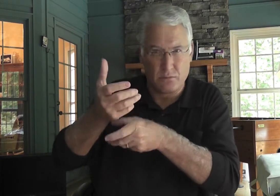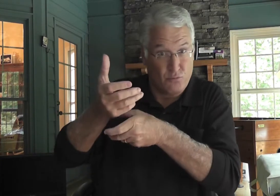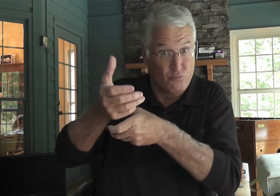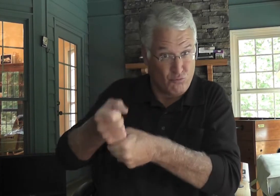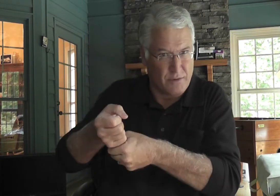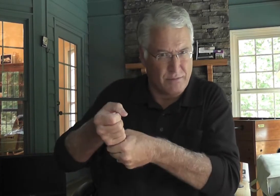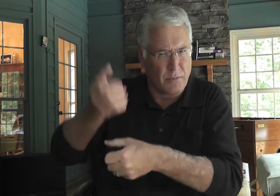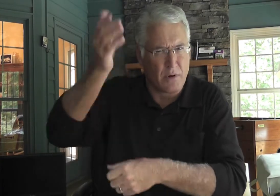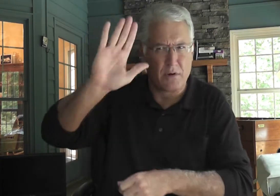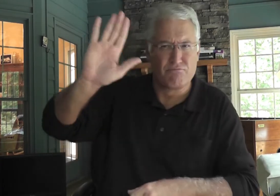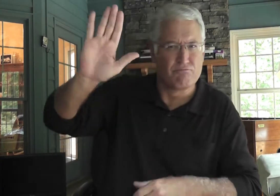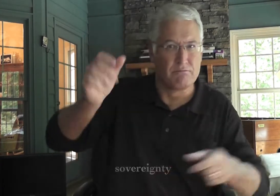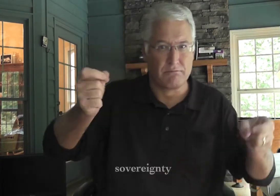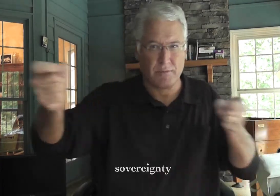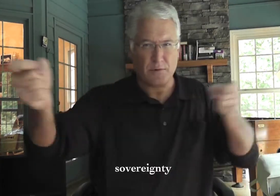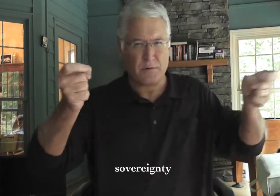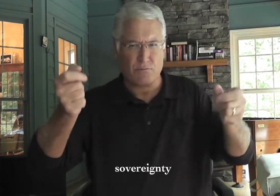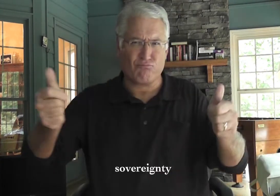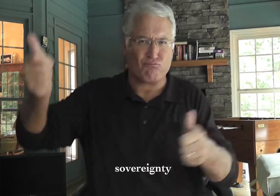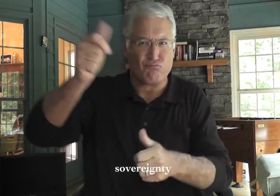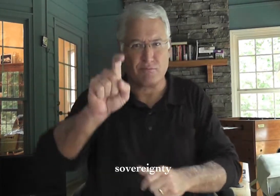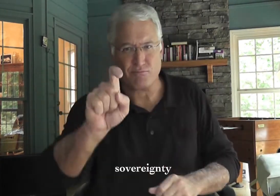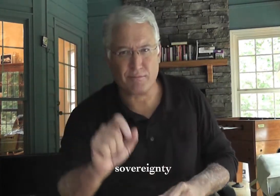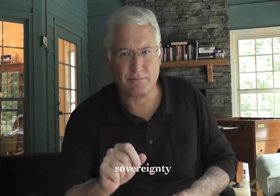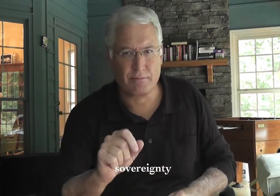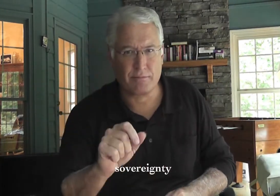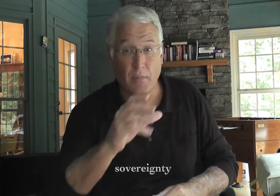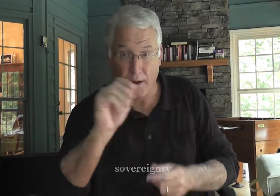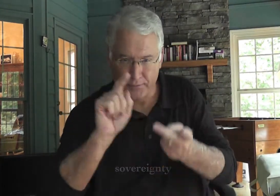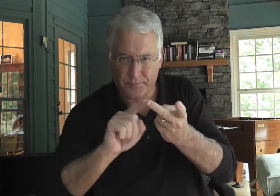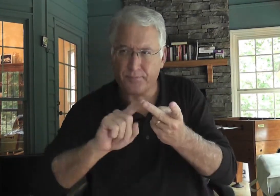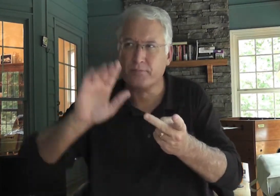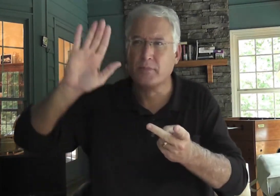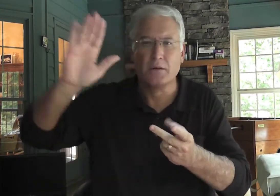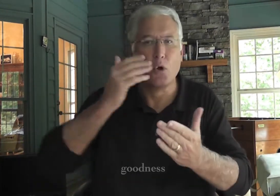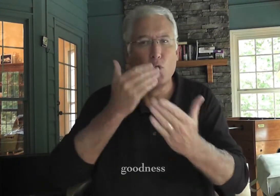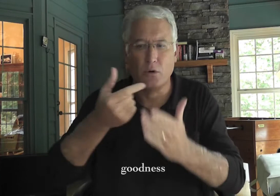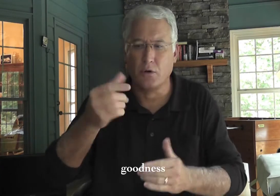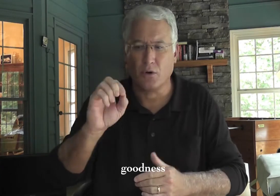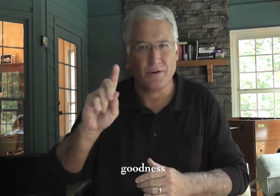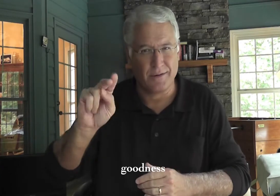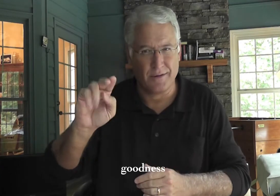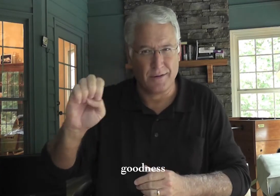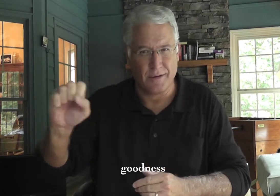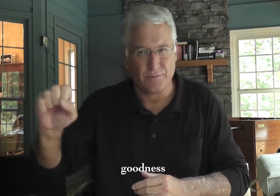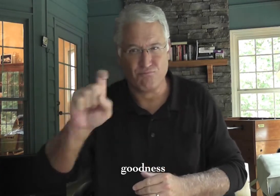Do you trust in God's sovereignty? Do you trust that He has goodness?